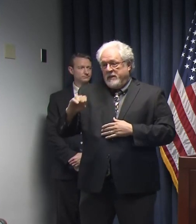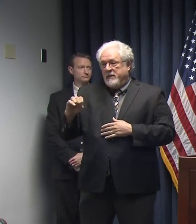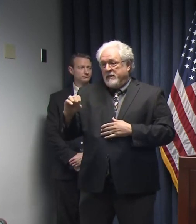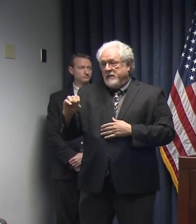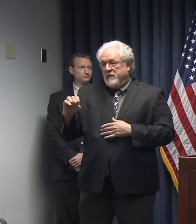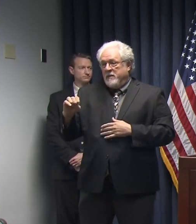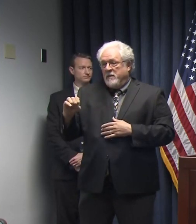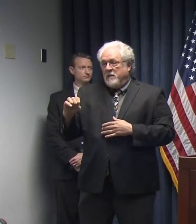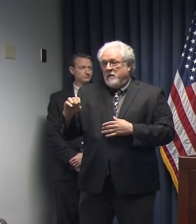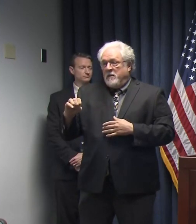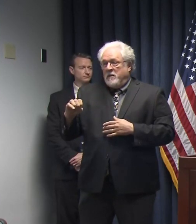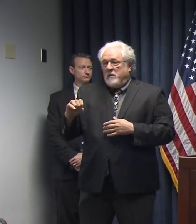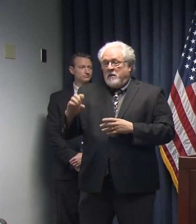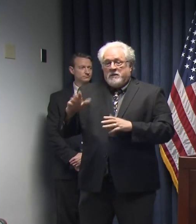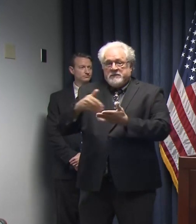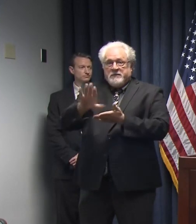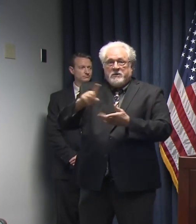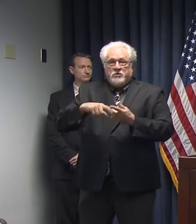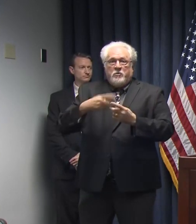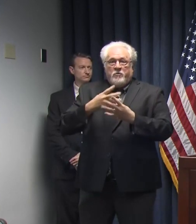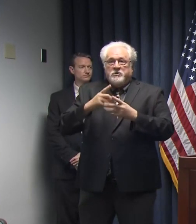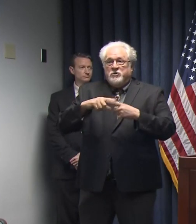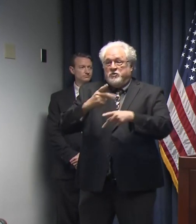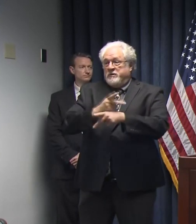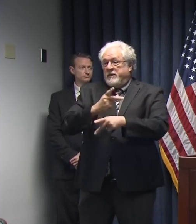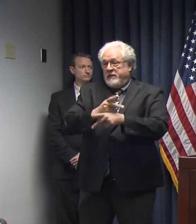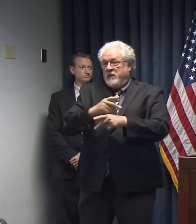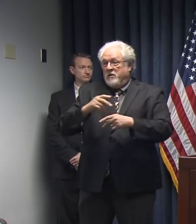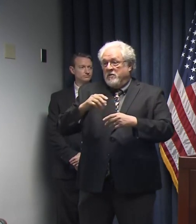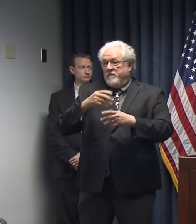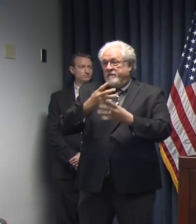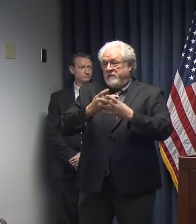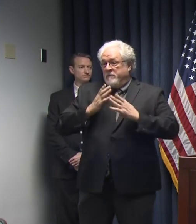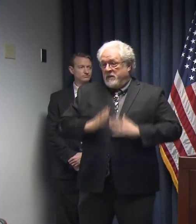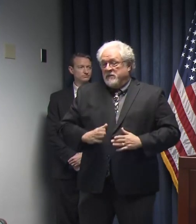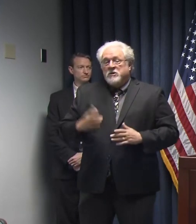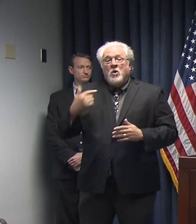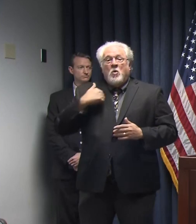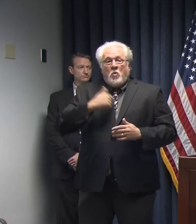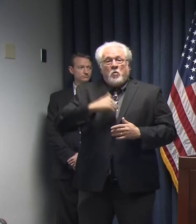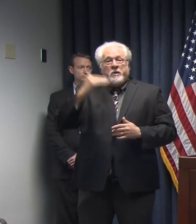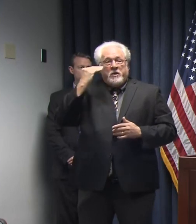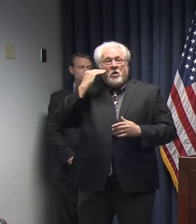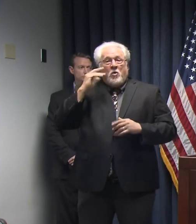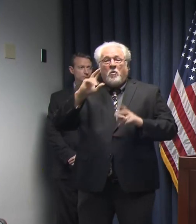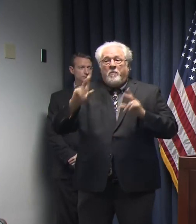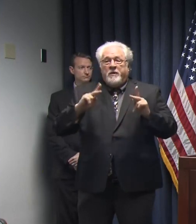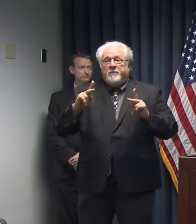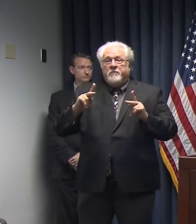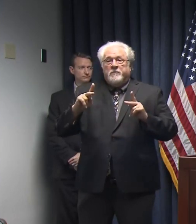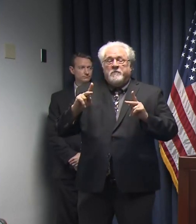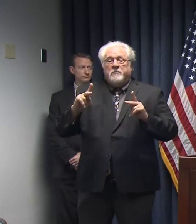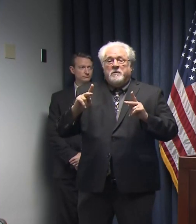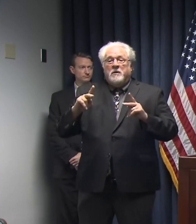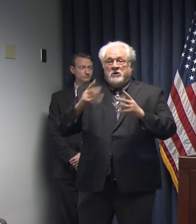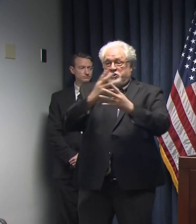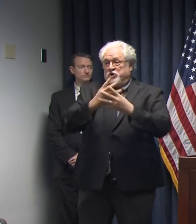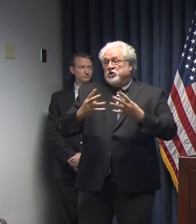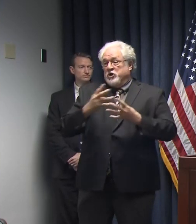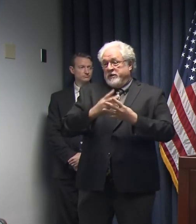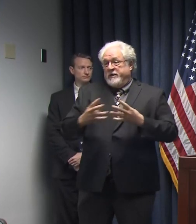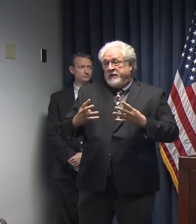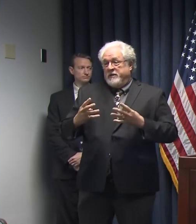to the prison so that they can care for inmates. We know that people are being screened